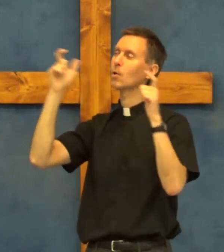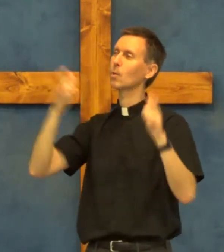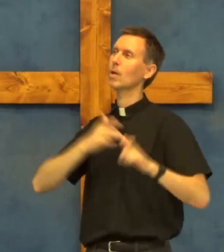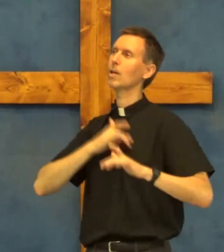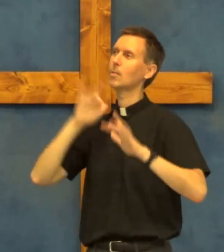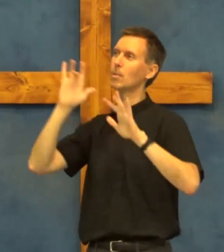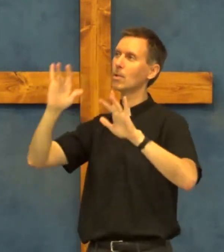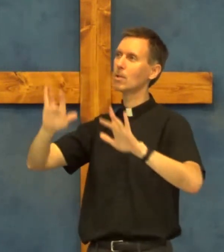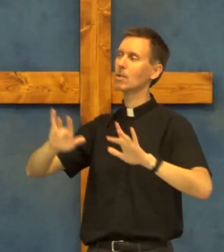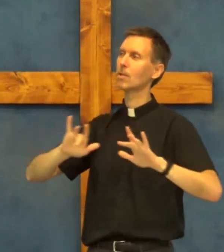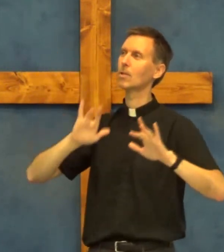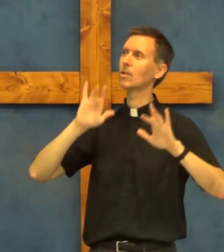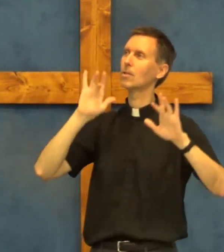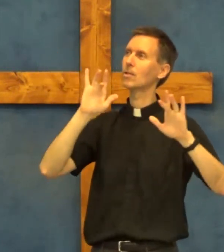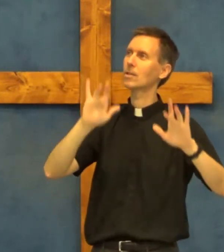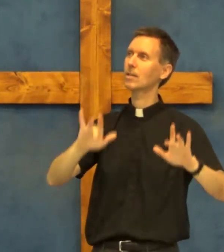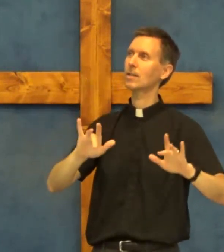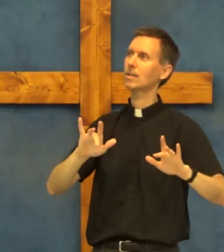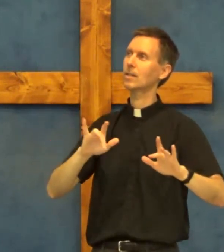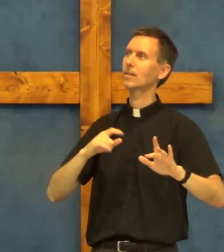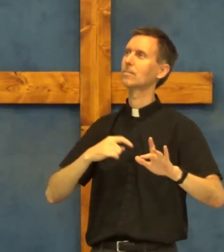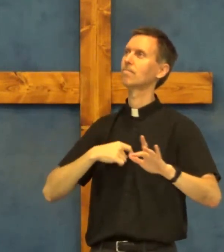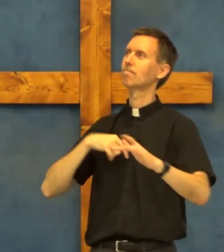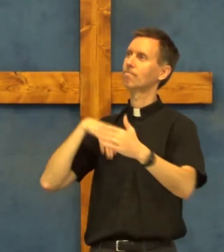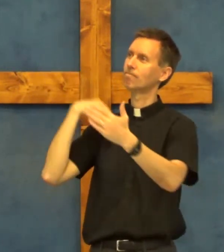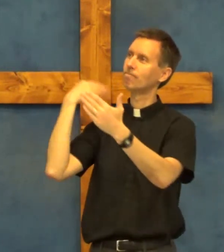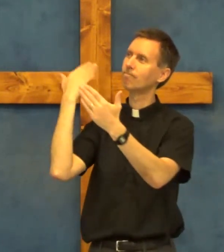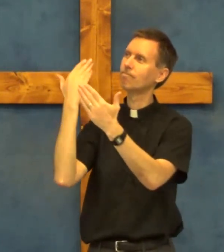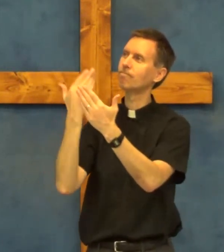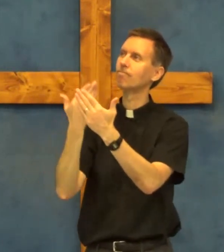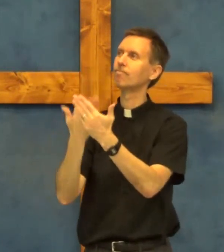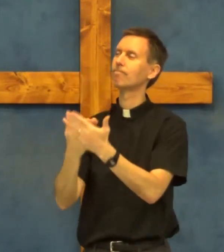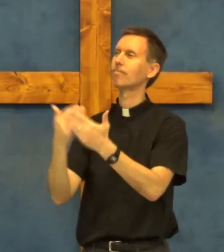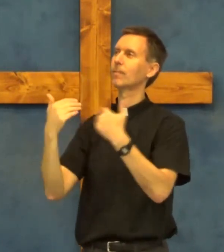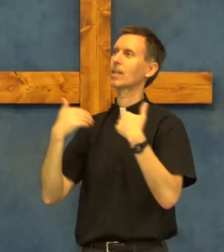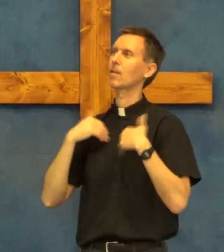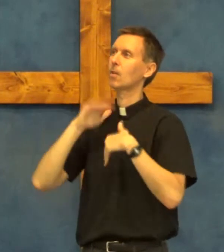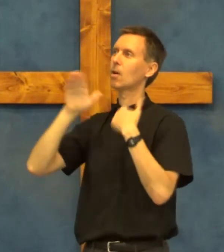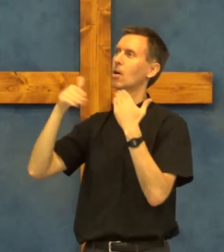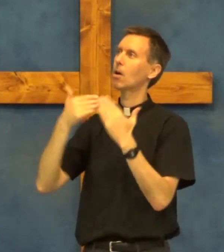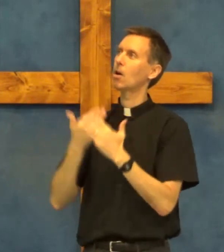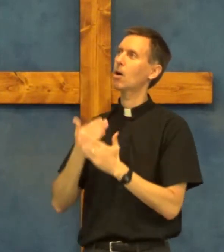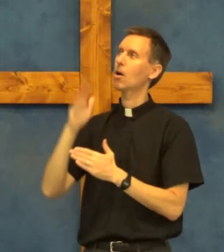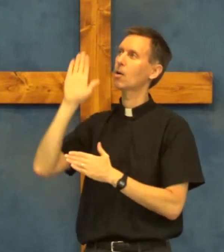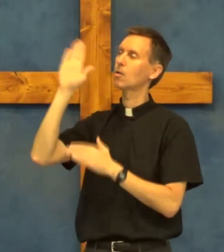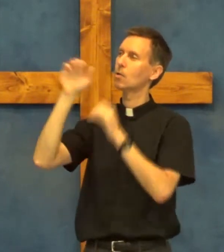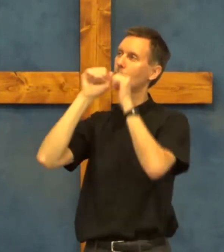mercy the end of faith attain you